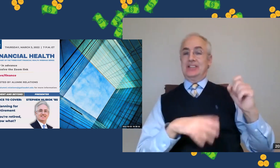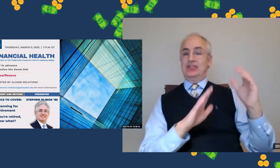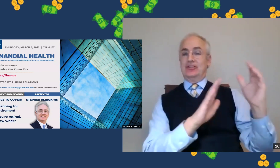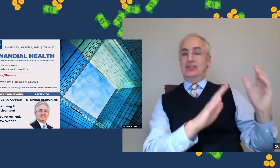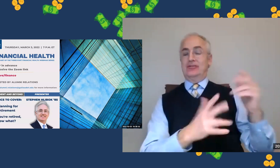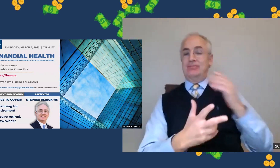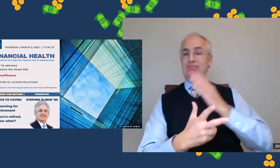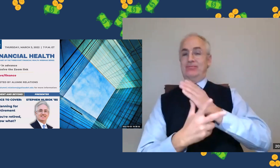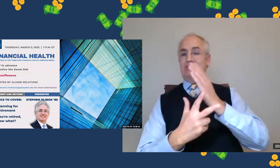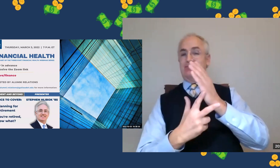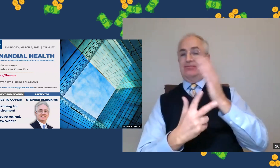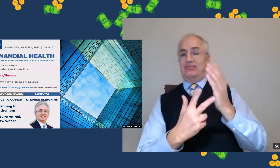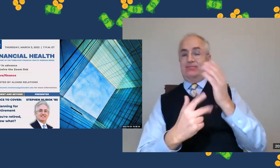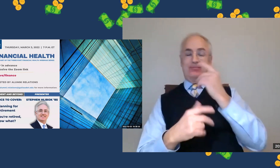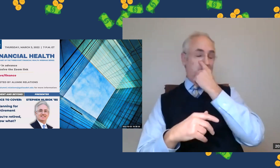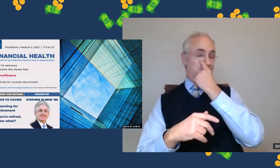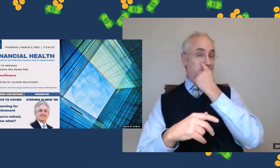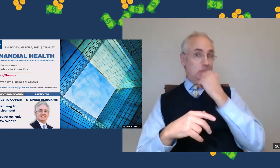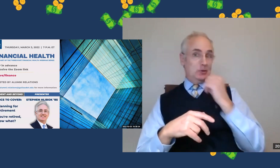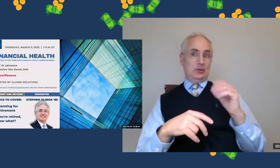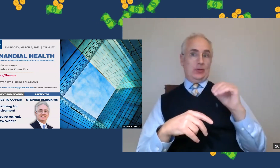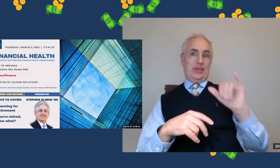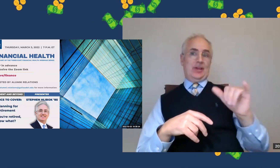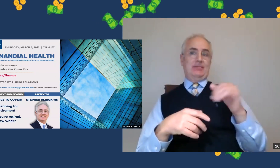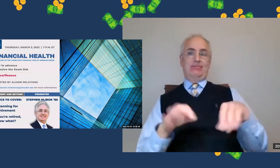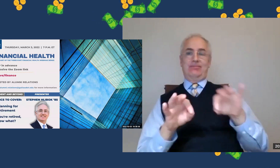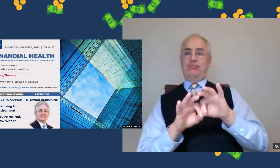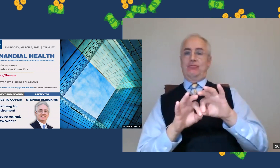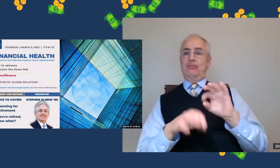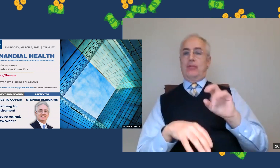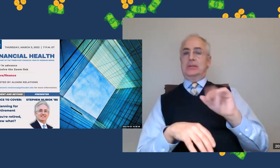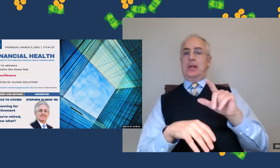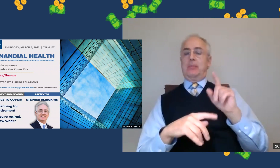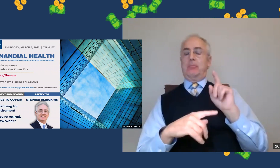And that last bit of that stage is what we're going to talk about today.